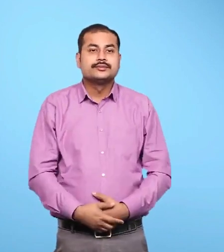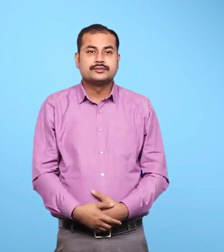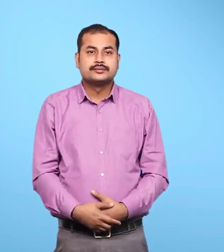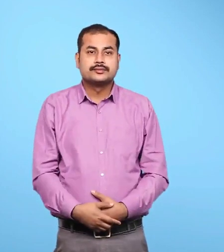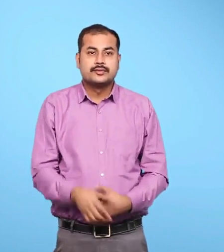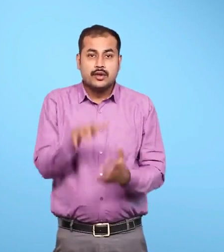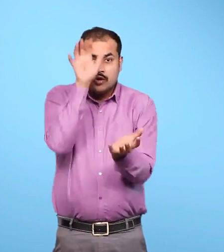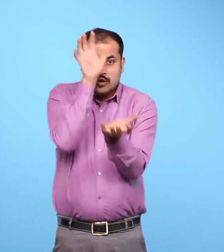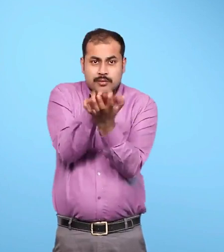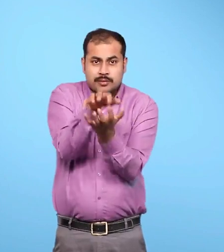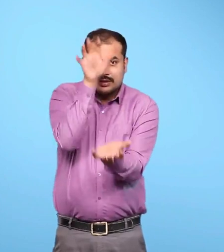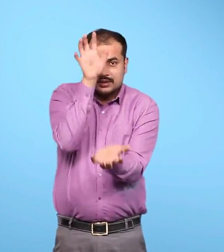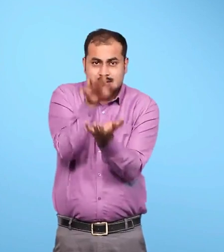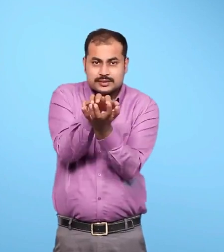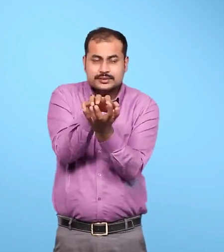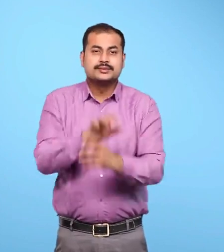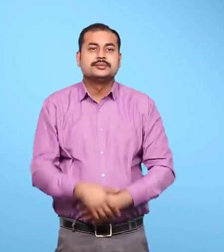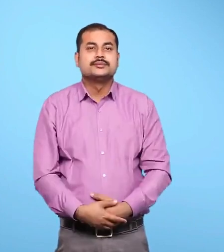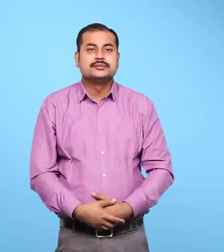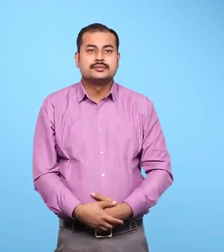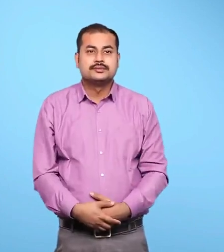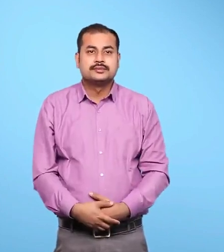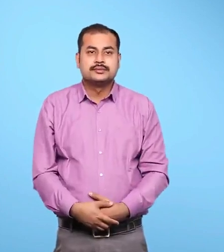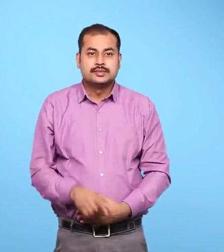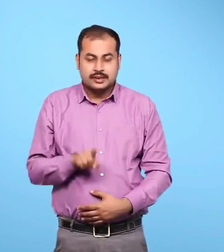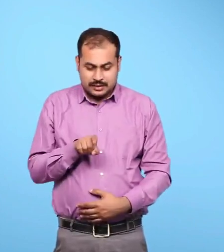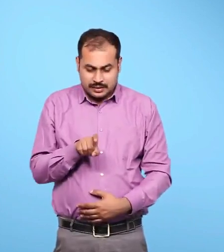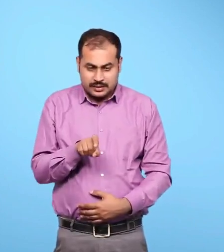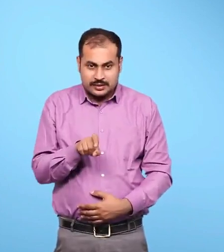Crocodile Crocodile Crocodile Snail